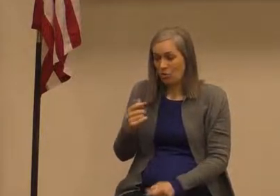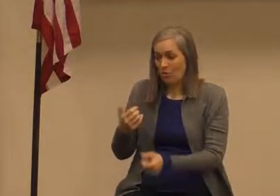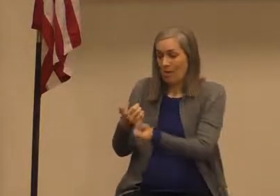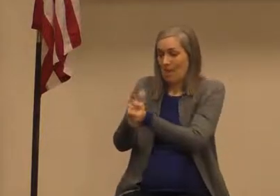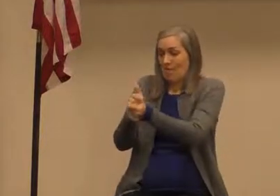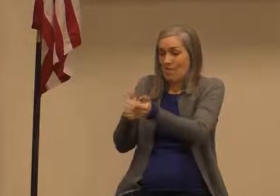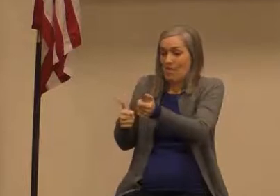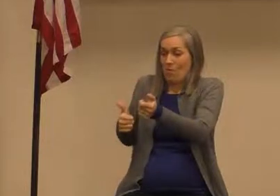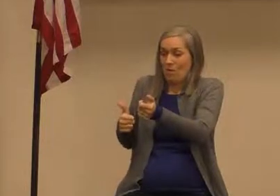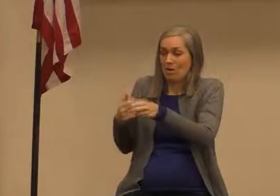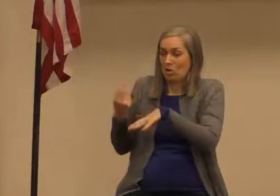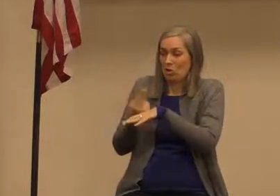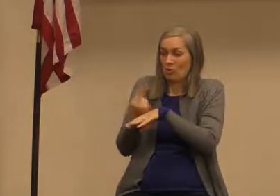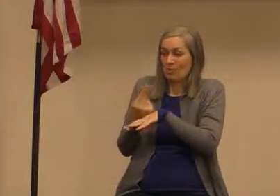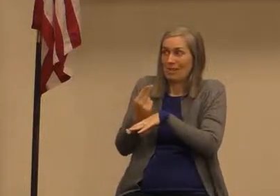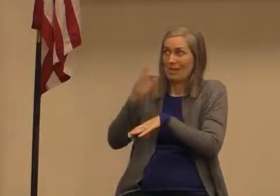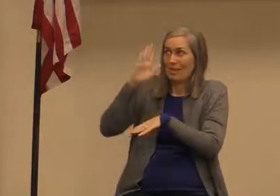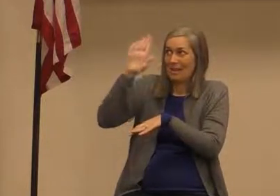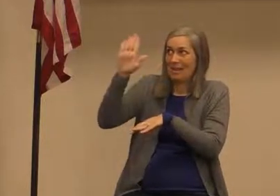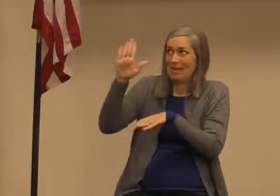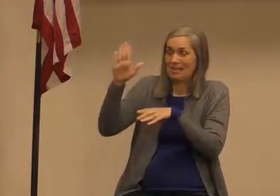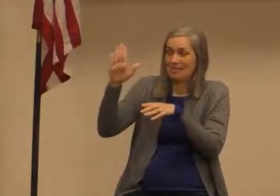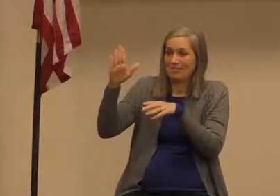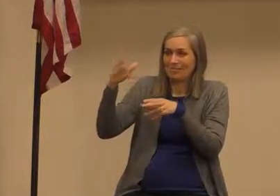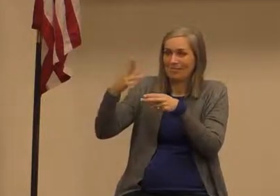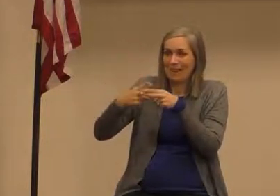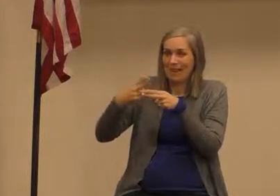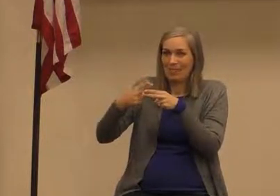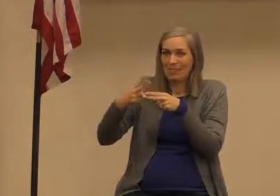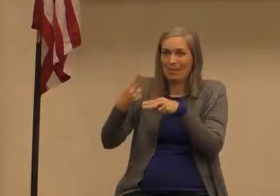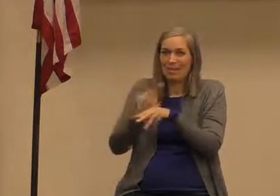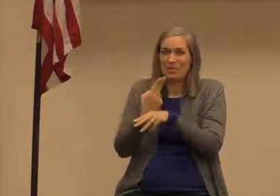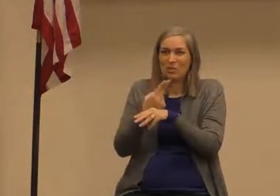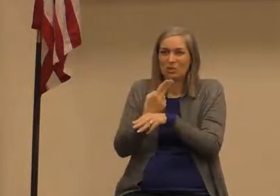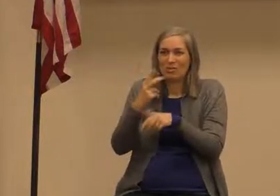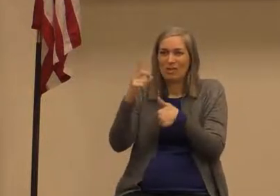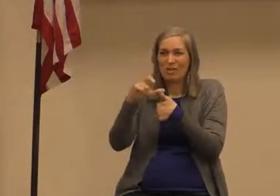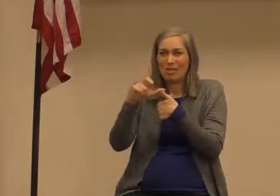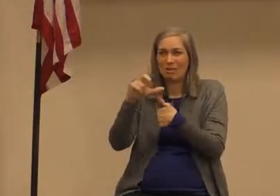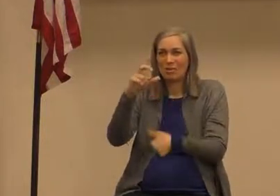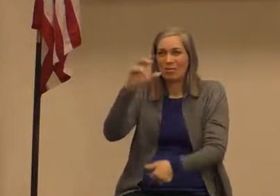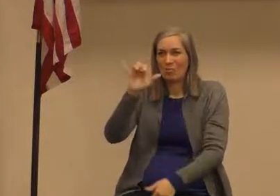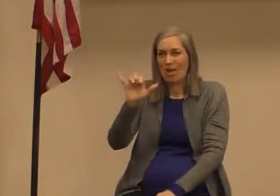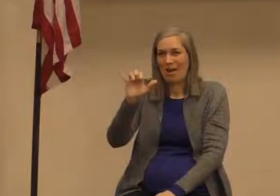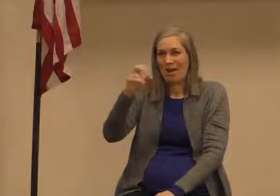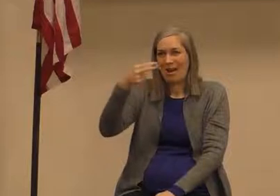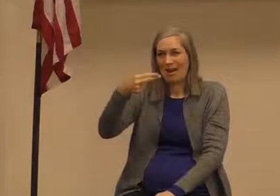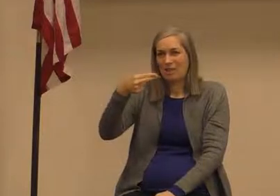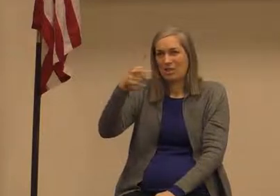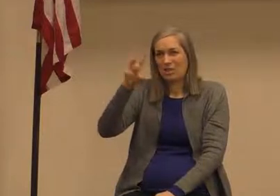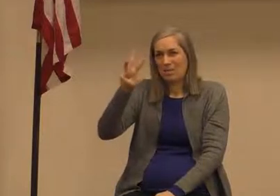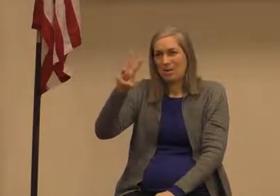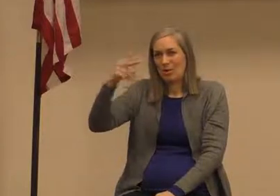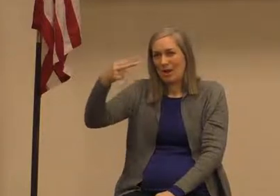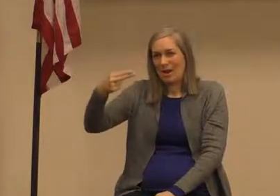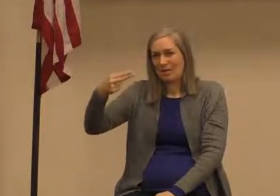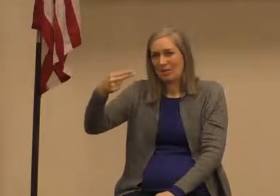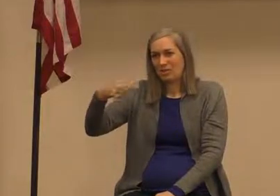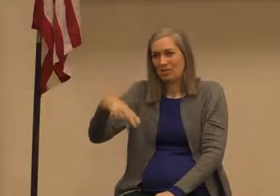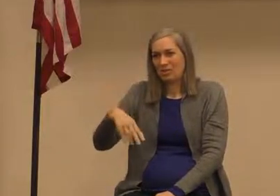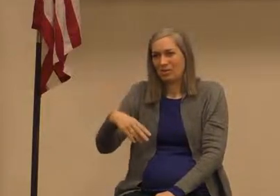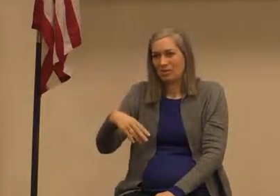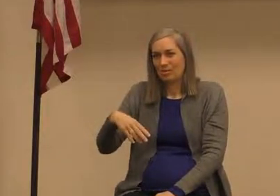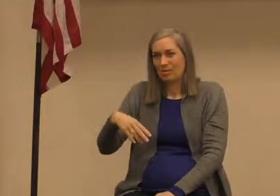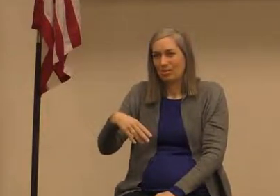instead they used the letters Y H W H now in modern Hebrew it would be Y H